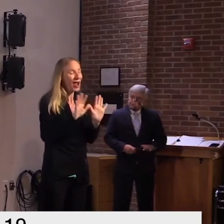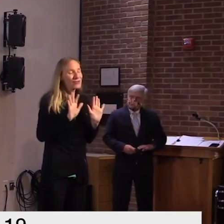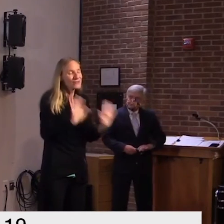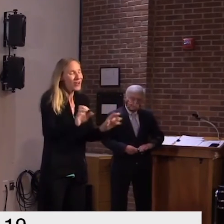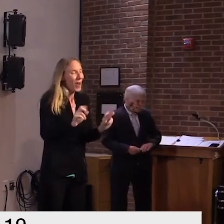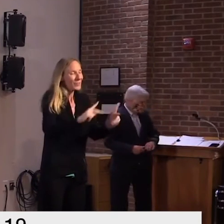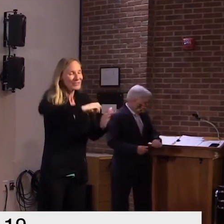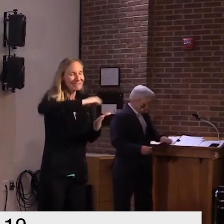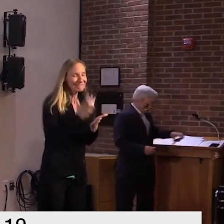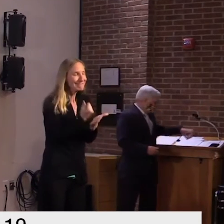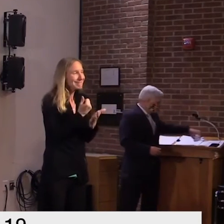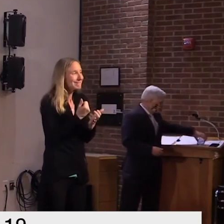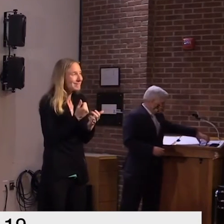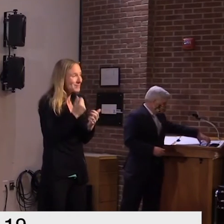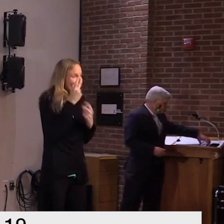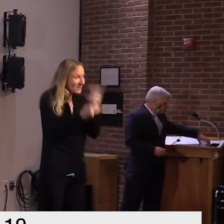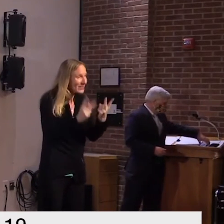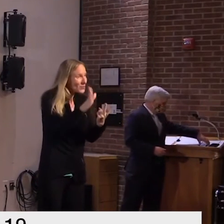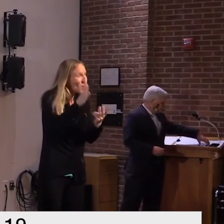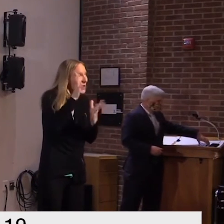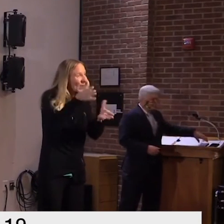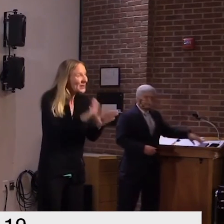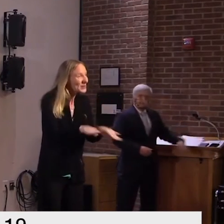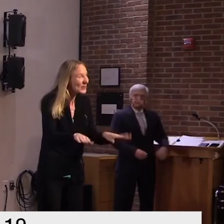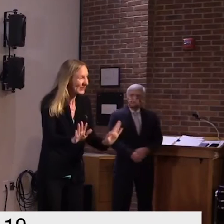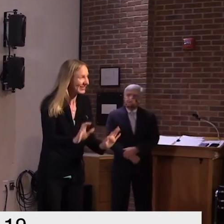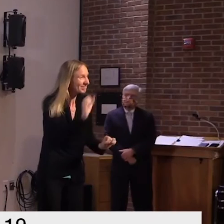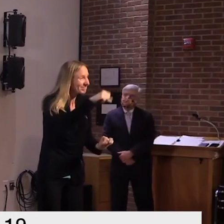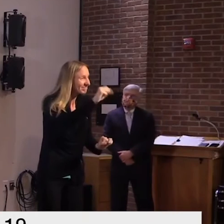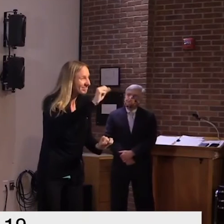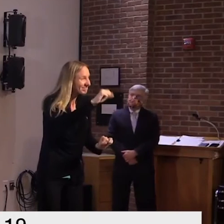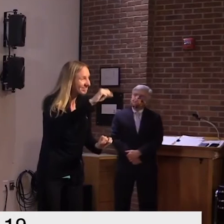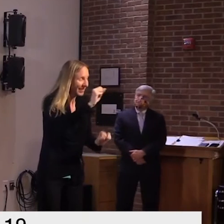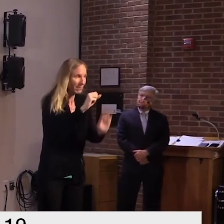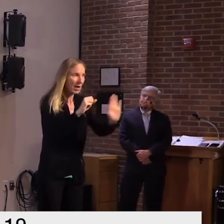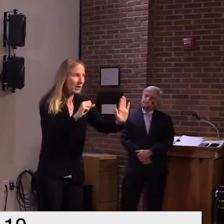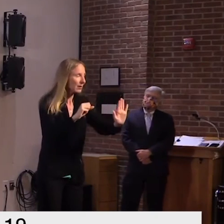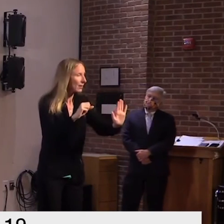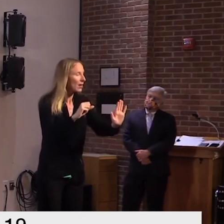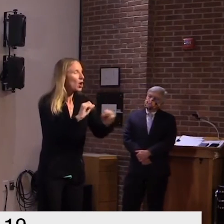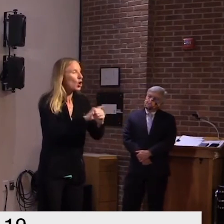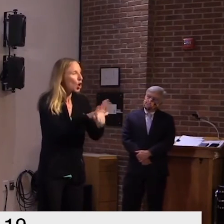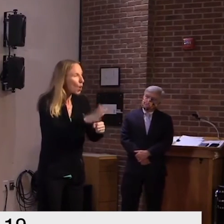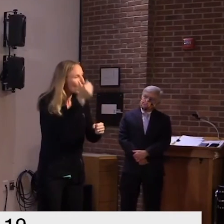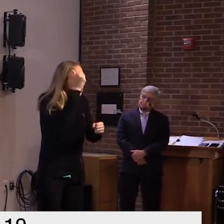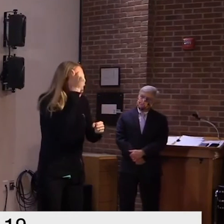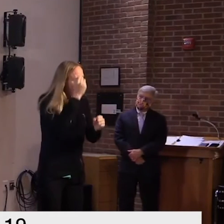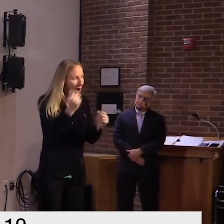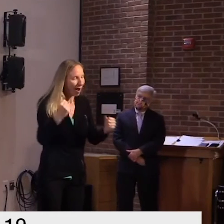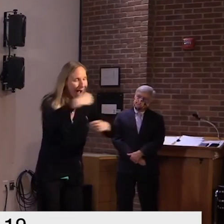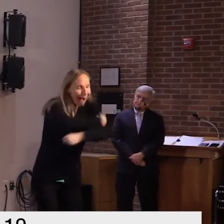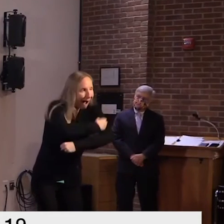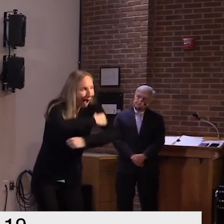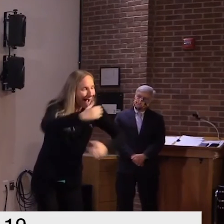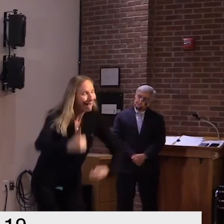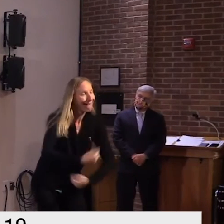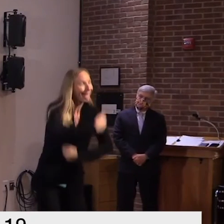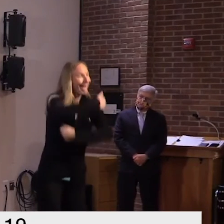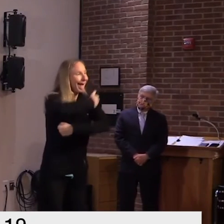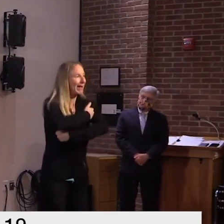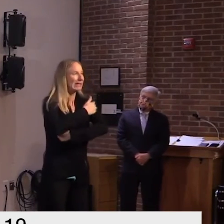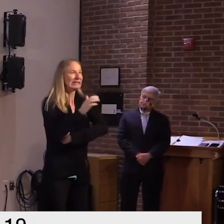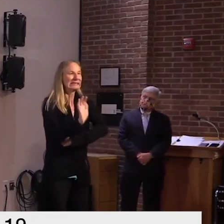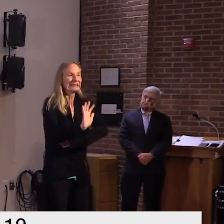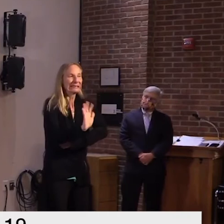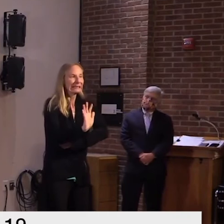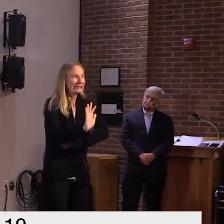great time to visit with your grandchildren but being covid aware make sure you keep your distance but just